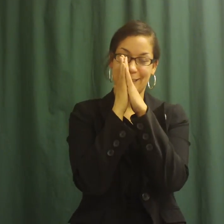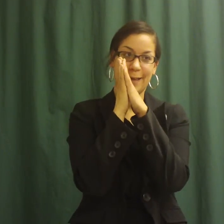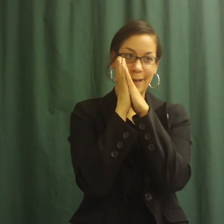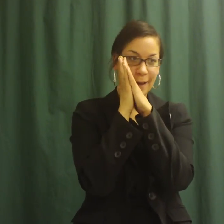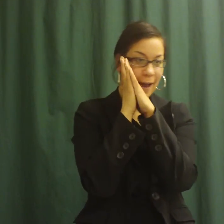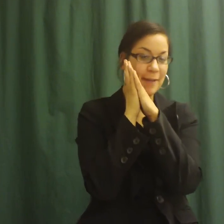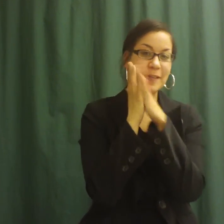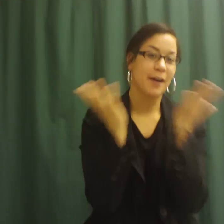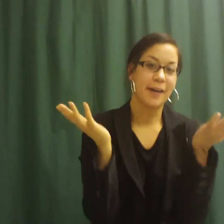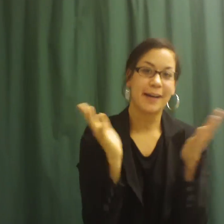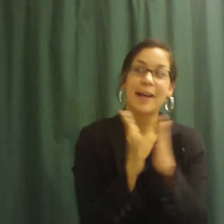I'm sorry. Thank